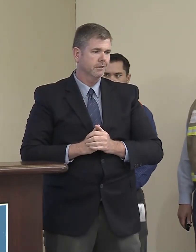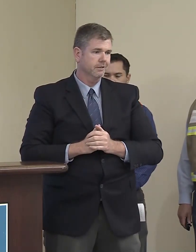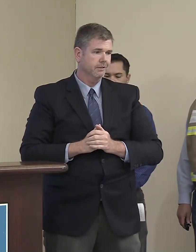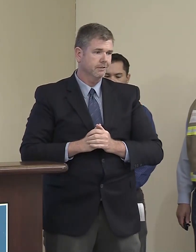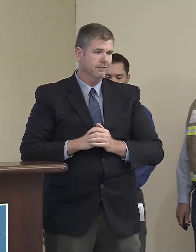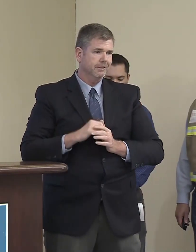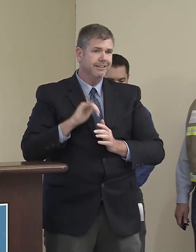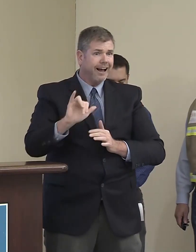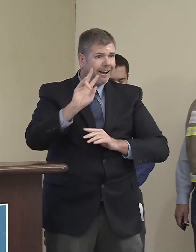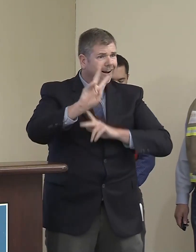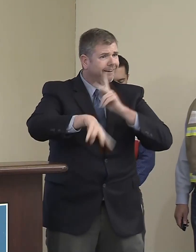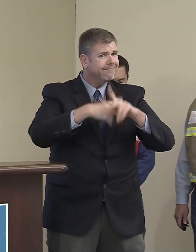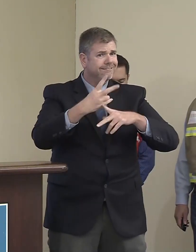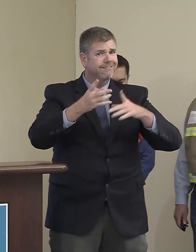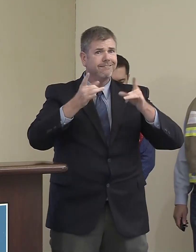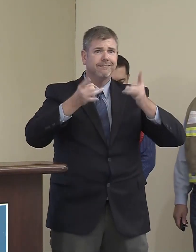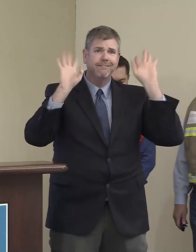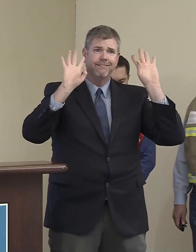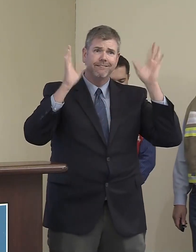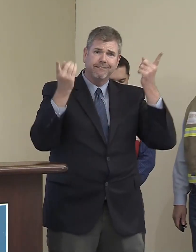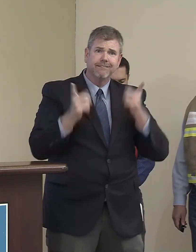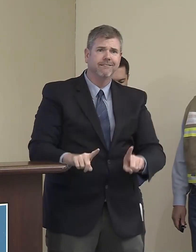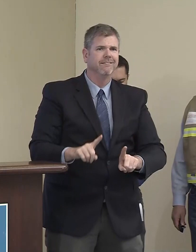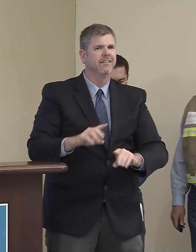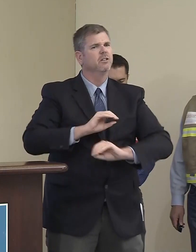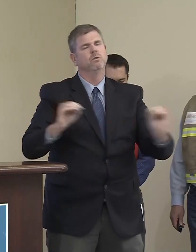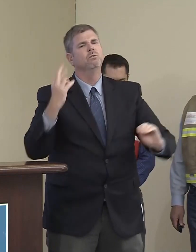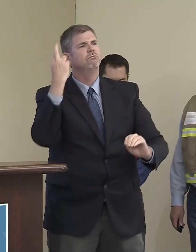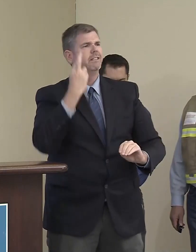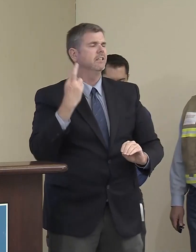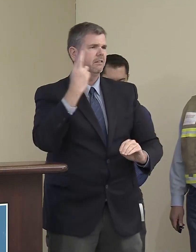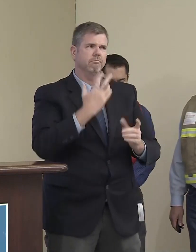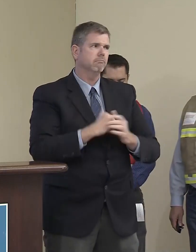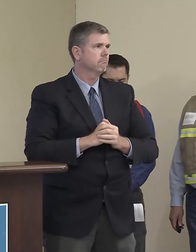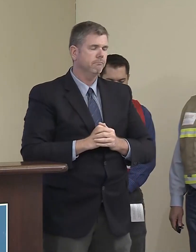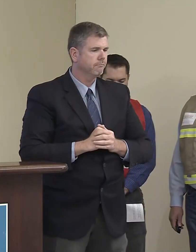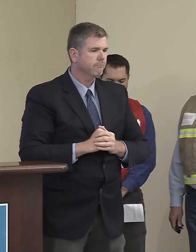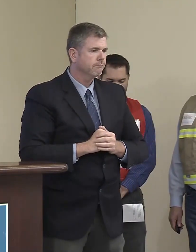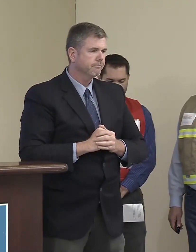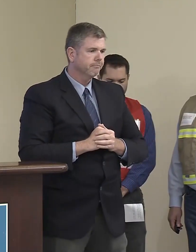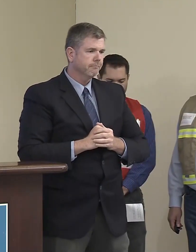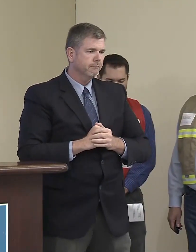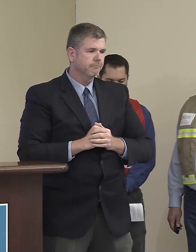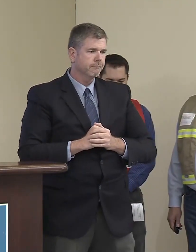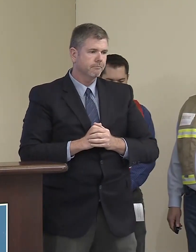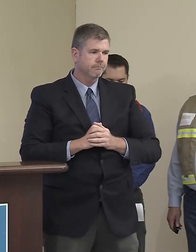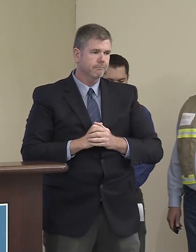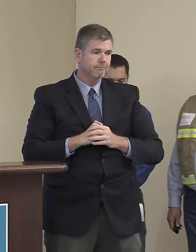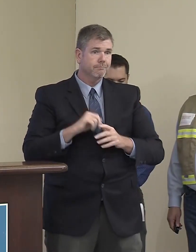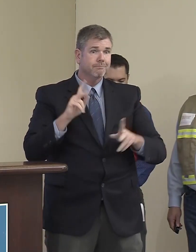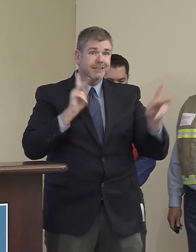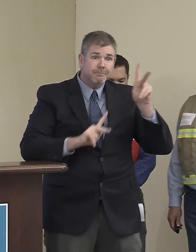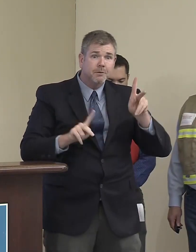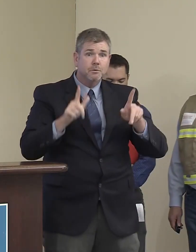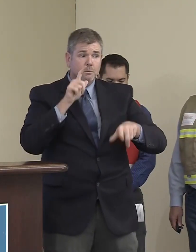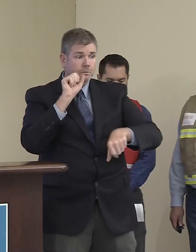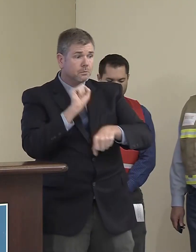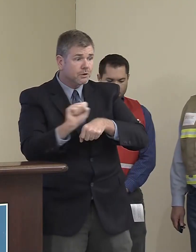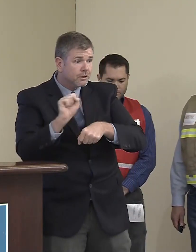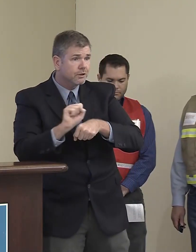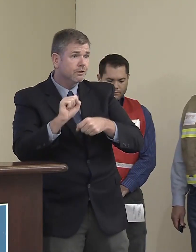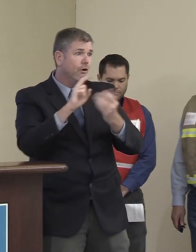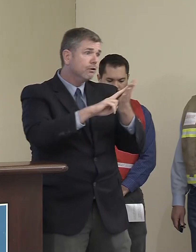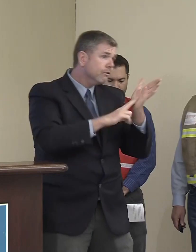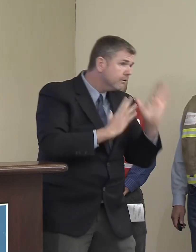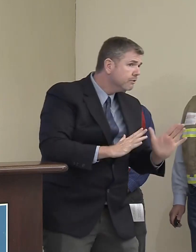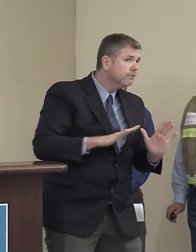anywhere in our community, your community, they're there to help. They're there specifically to help you. They're not anonymous strangers. They're